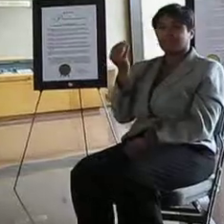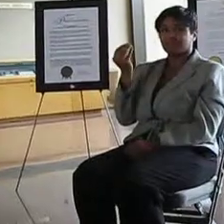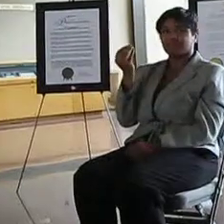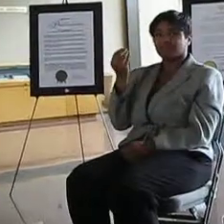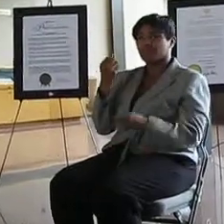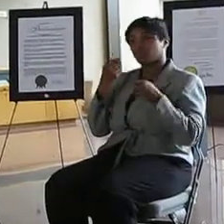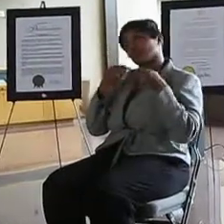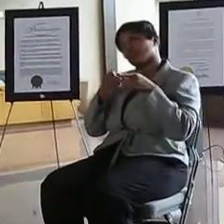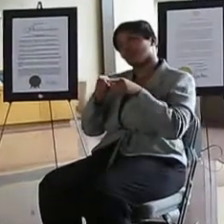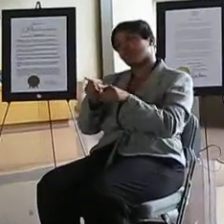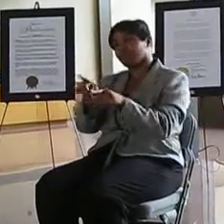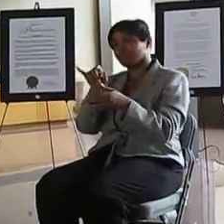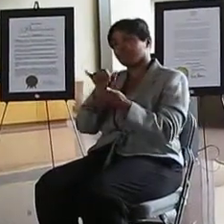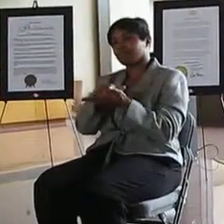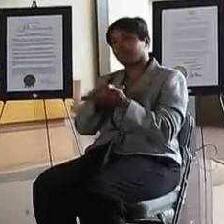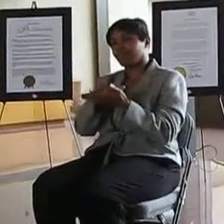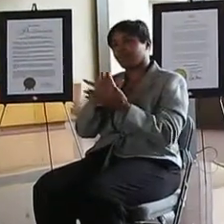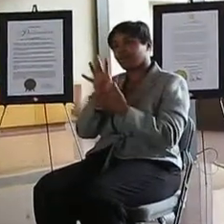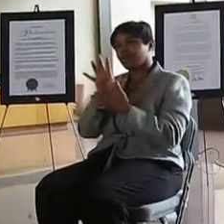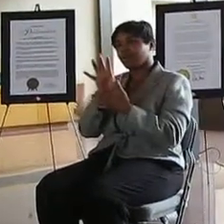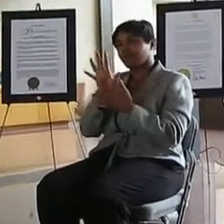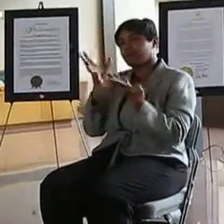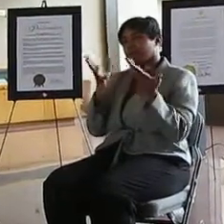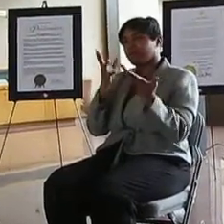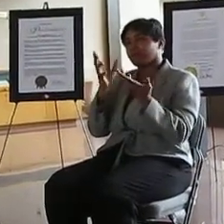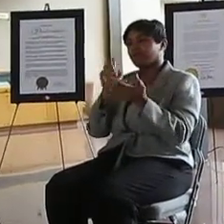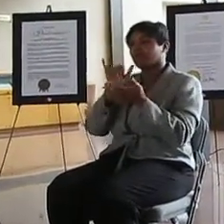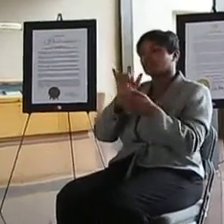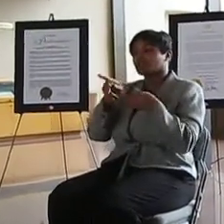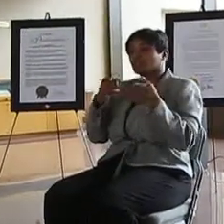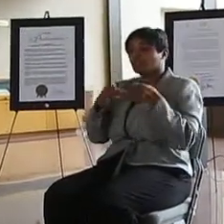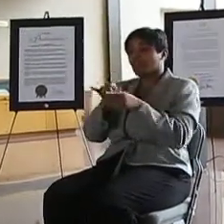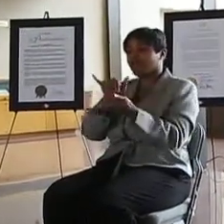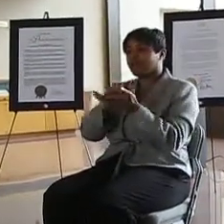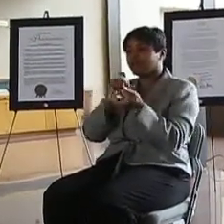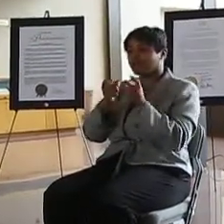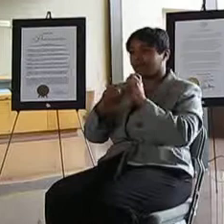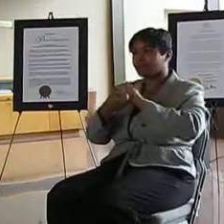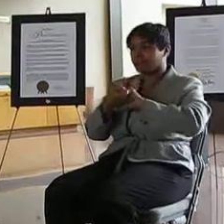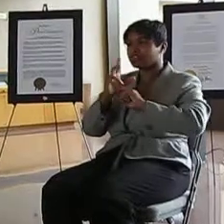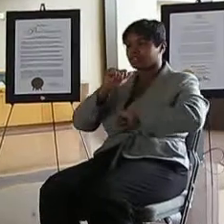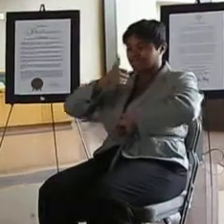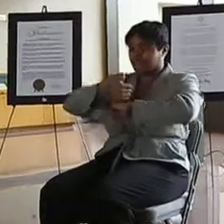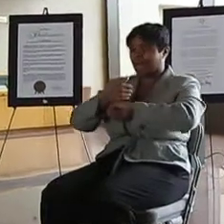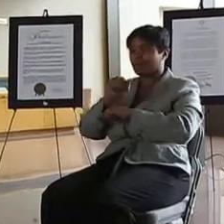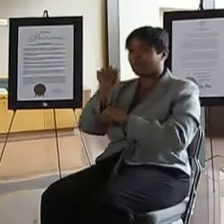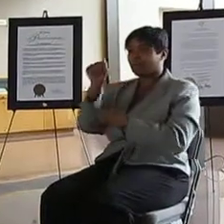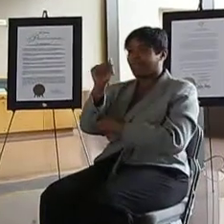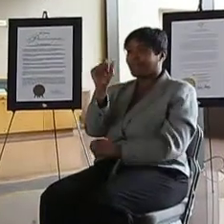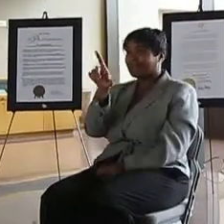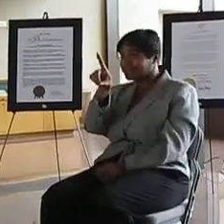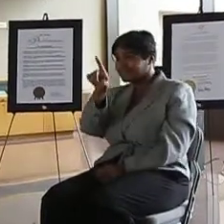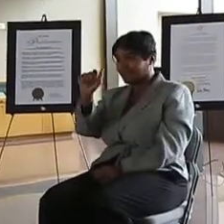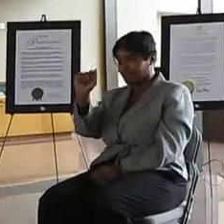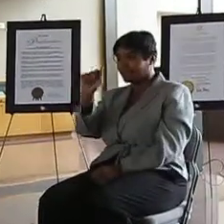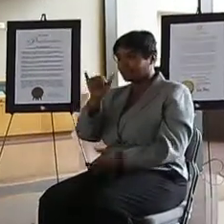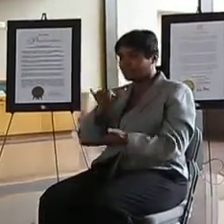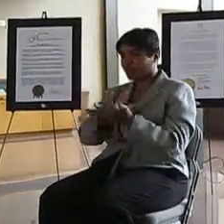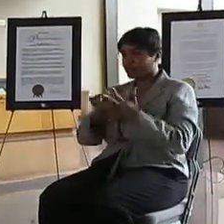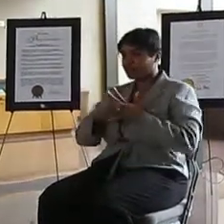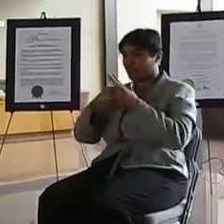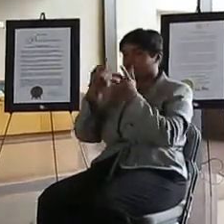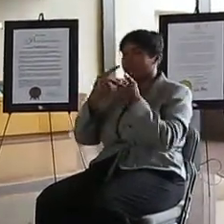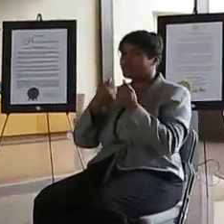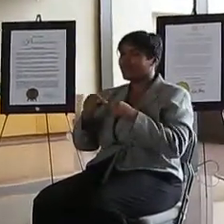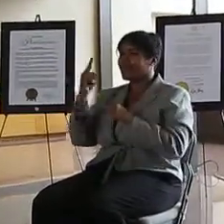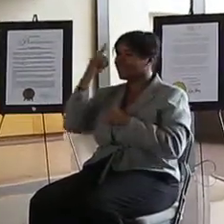During the evolution of the Americans with Disabilities Act, when we were trying to think